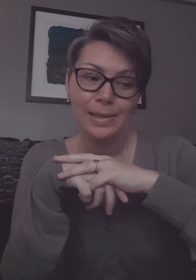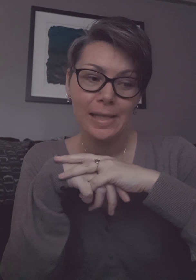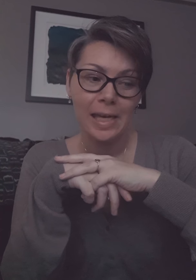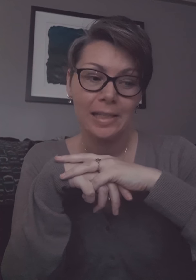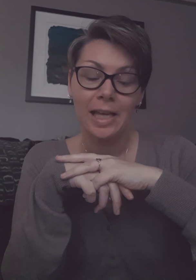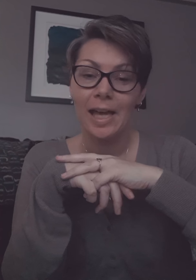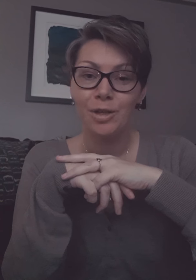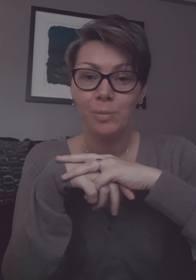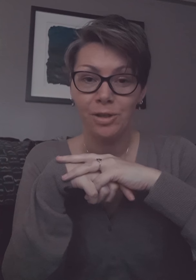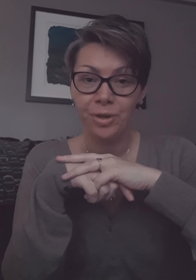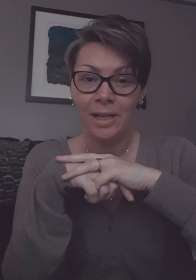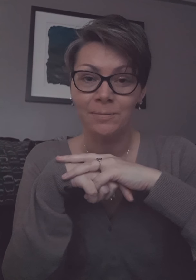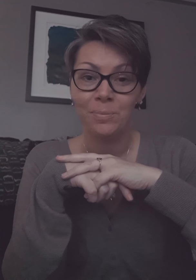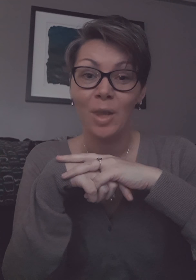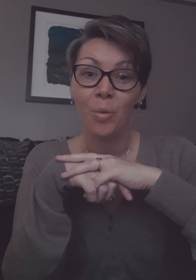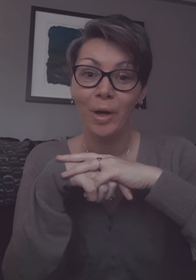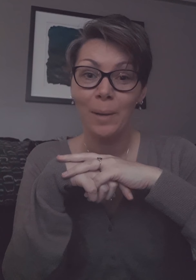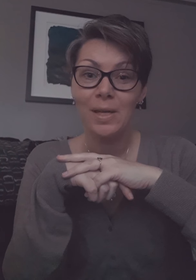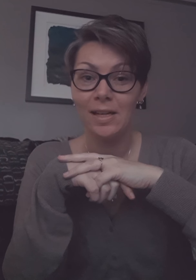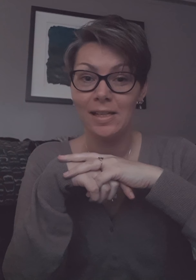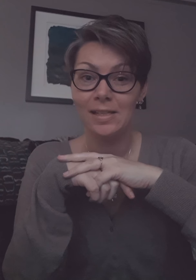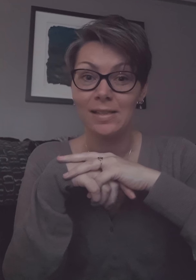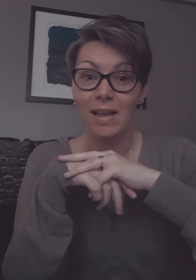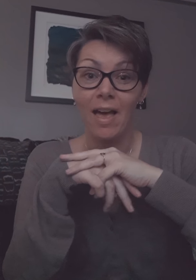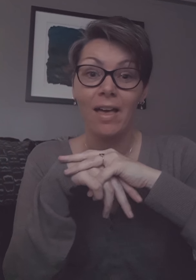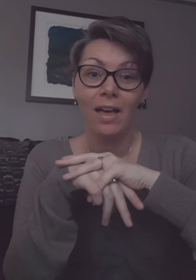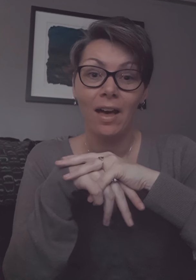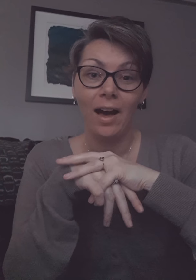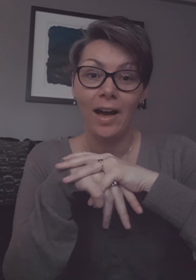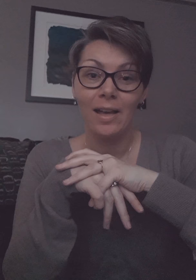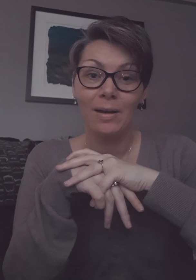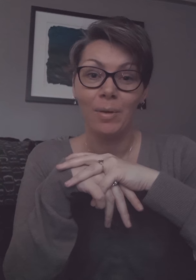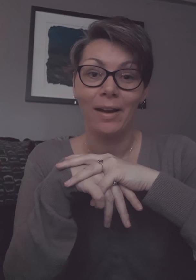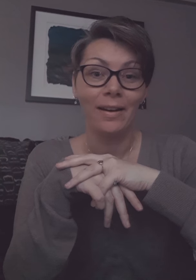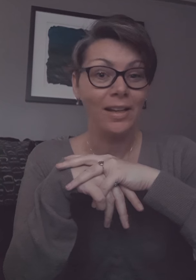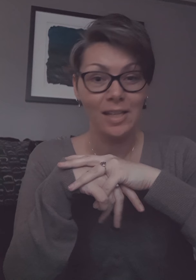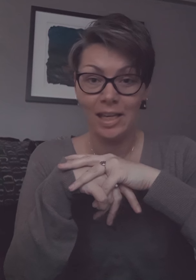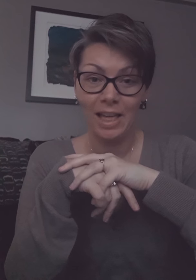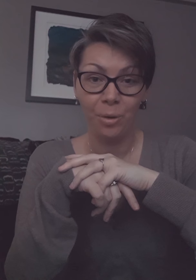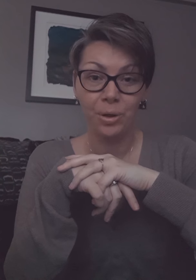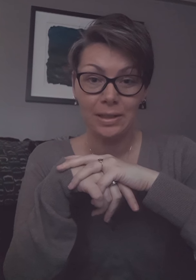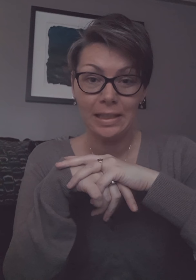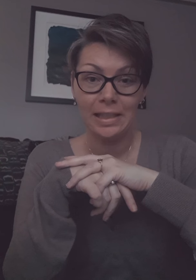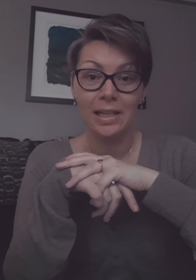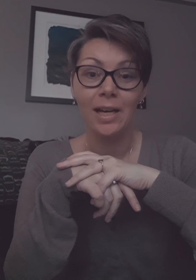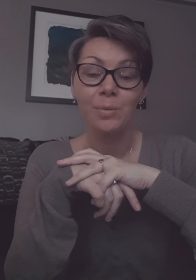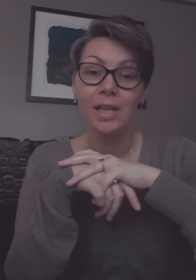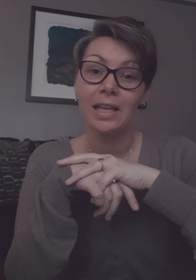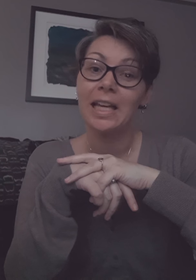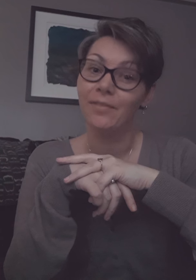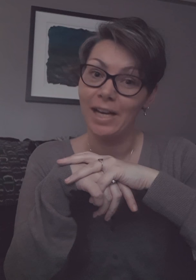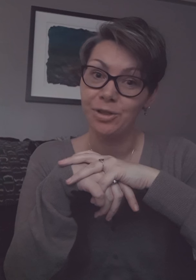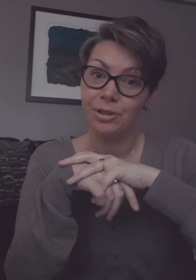and the endometrin what I mean is I am not taking that orally I am taking that vaginally